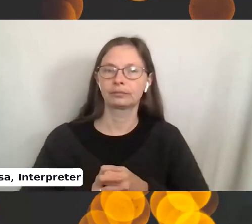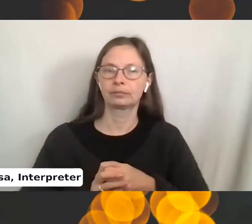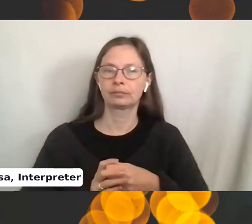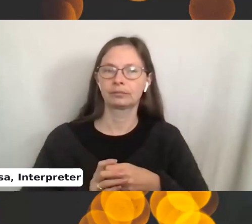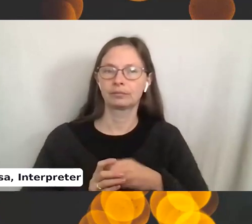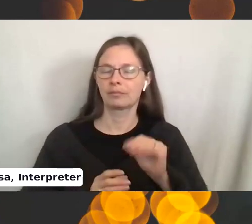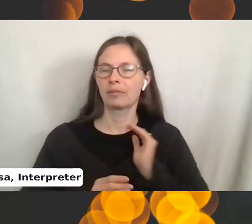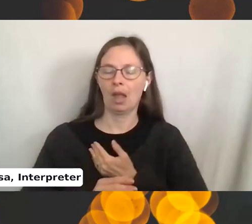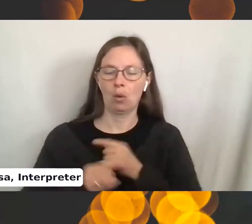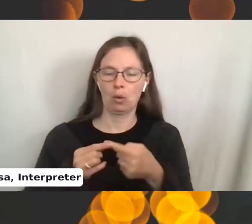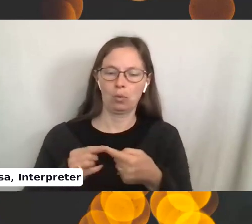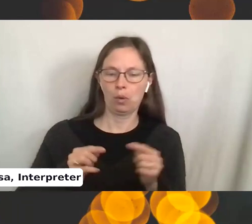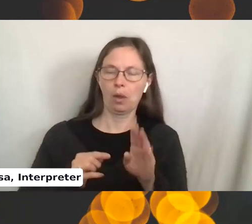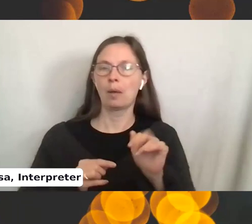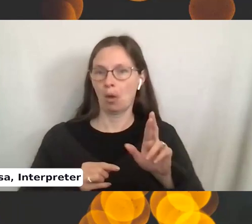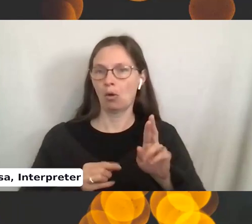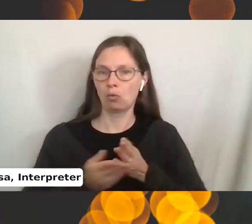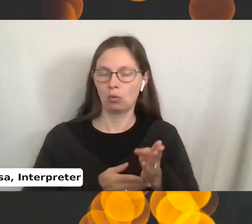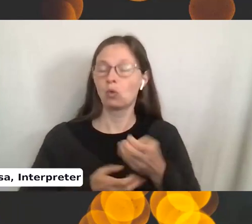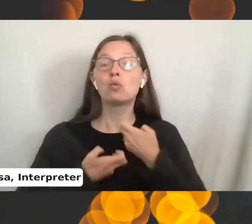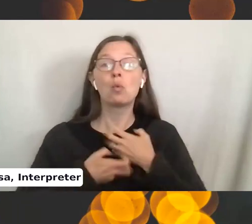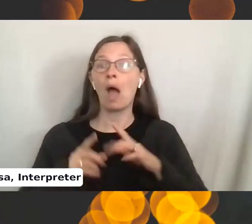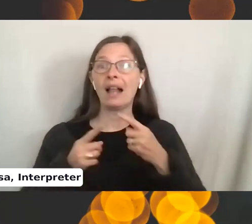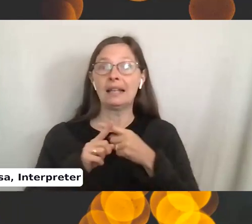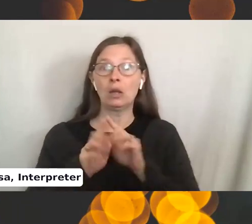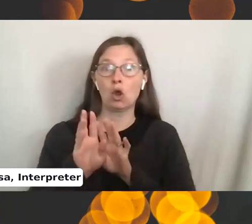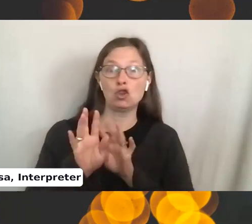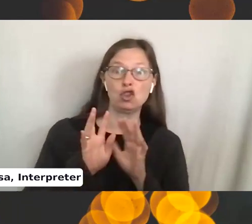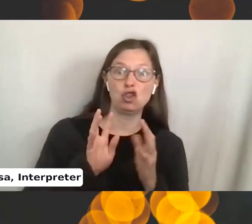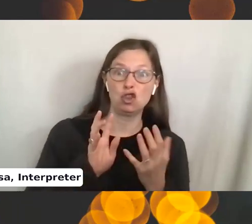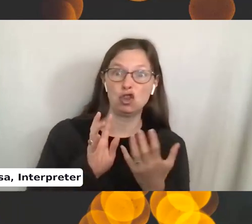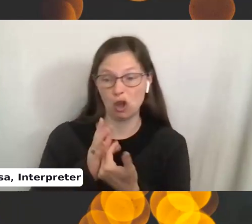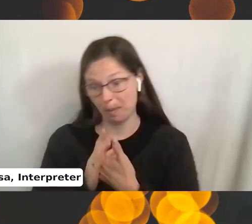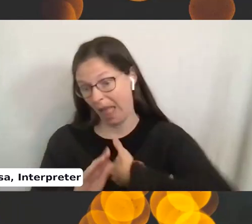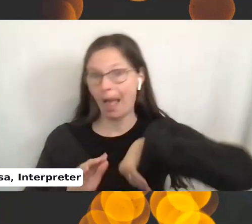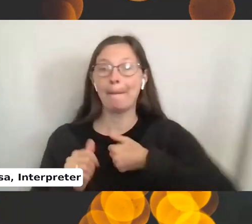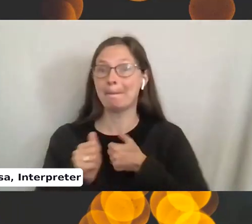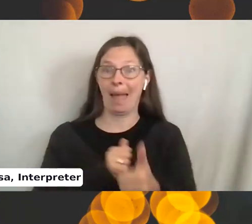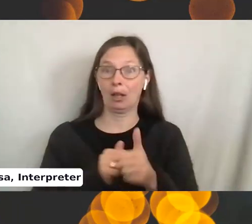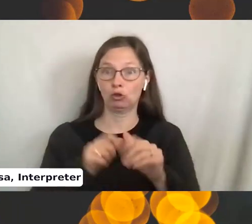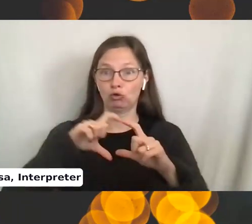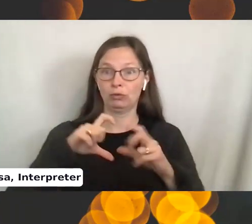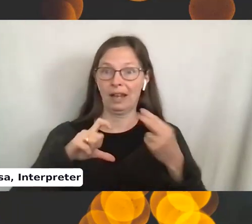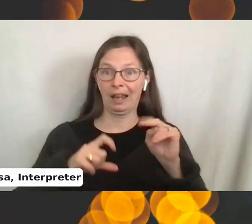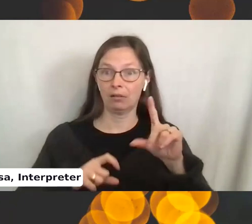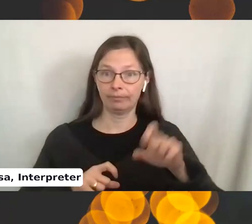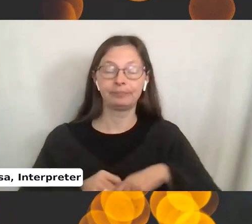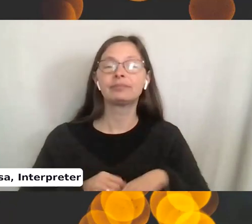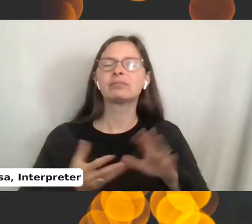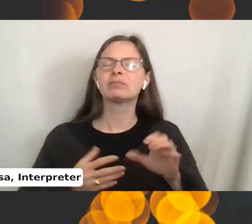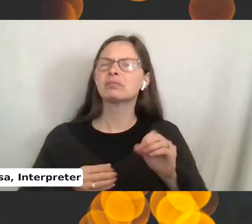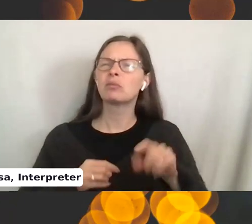through. So you, you don't want to knit past the handles. So how do you know when you're knitting, how many